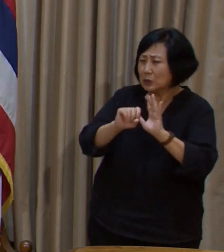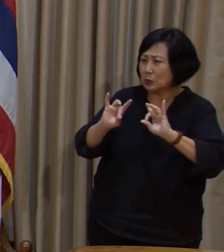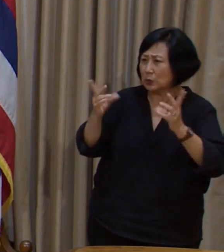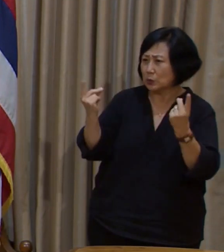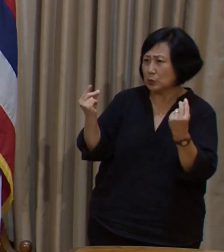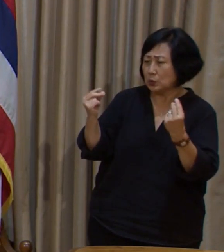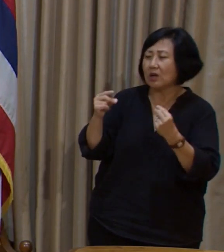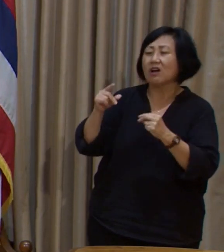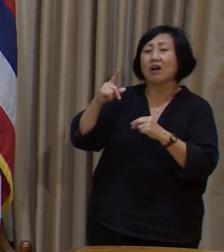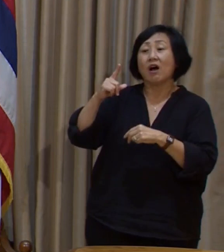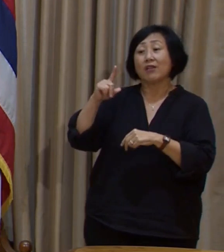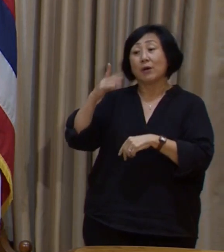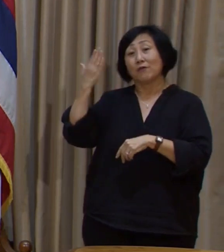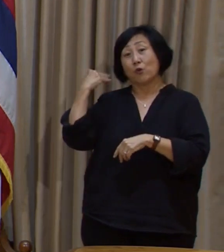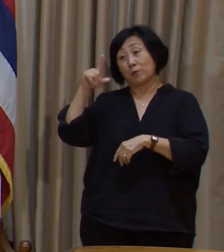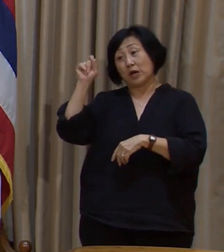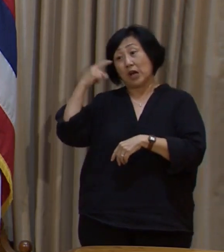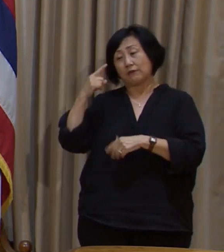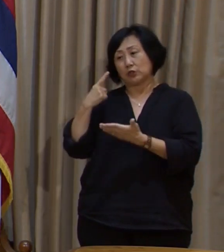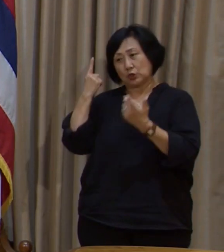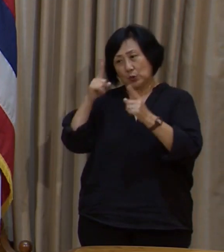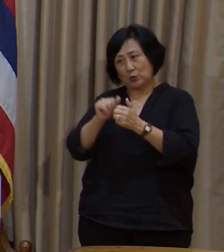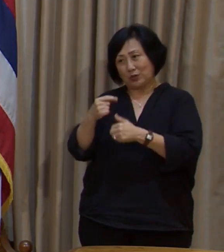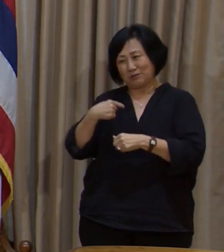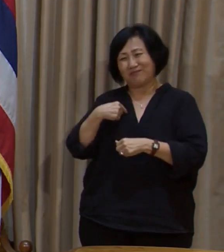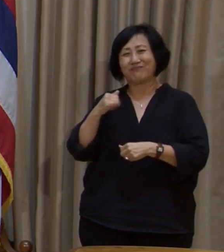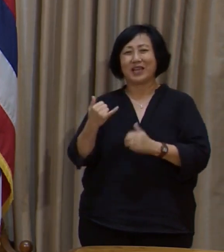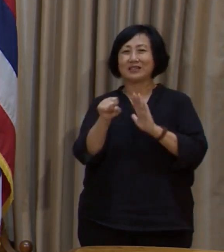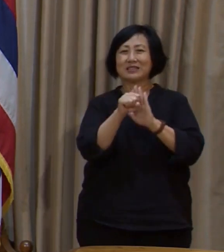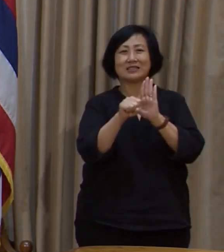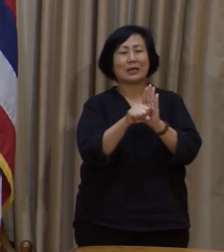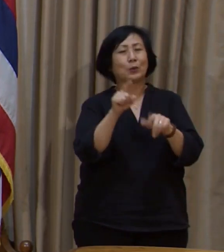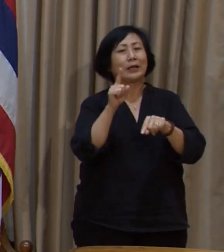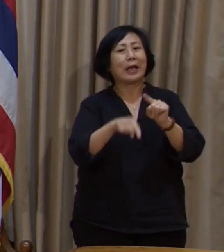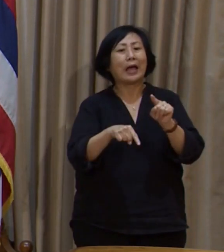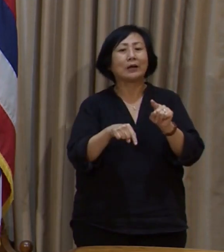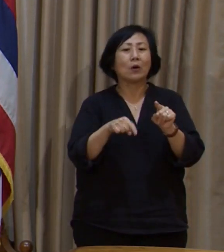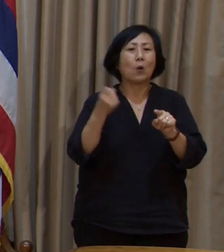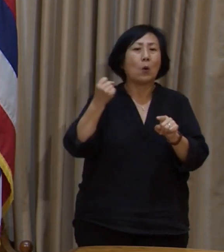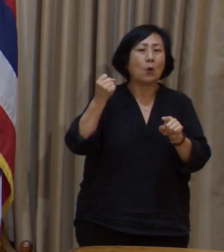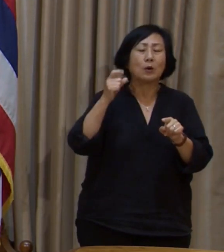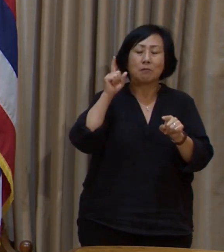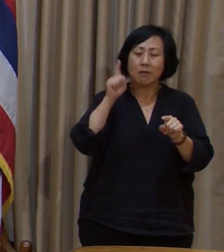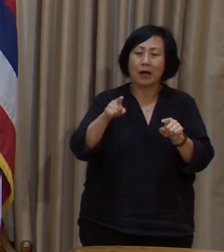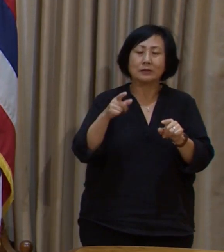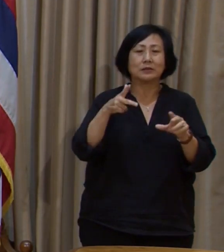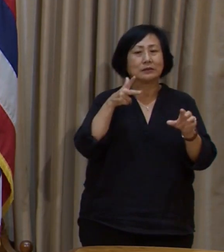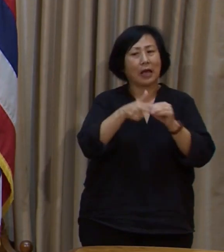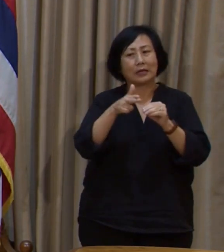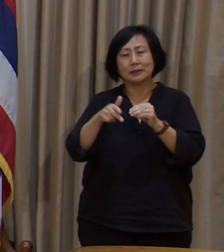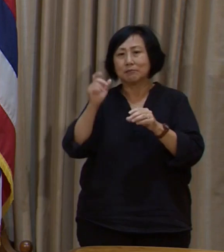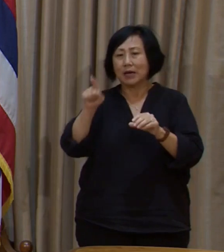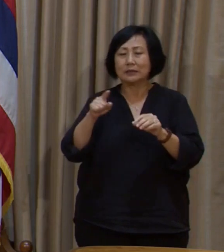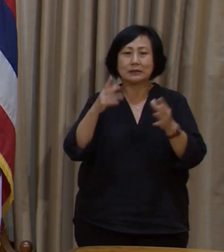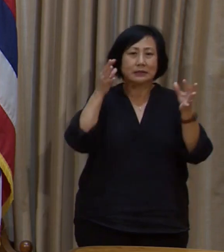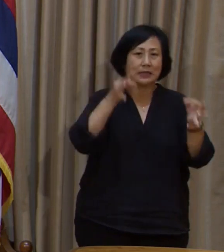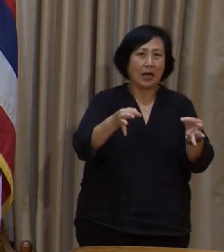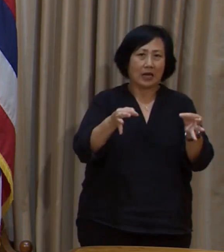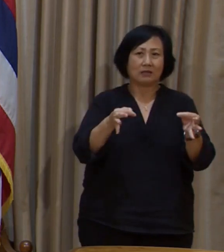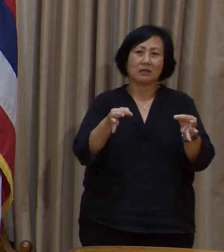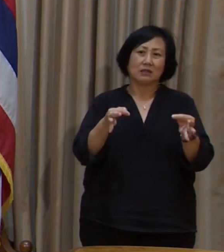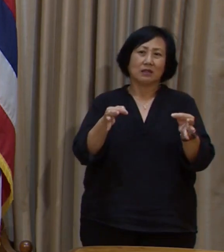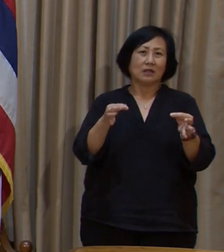all agreed with me that the state is at a point where drastic measures are required